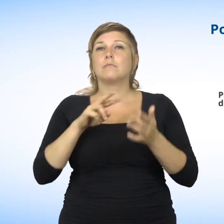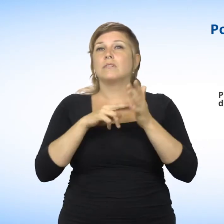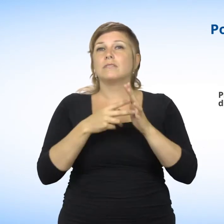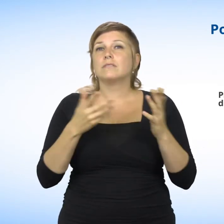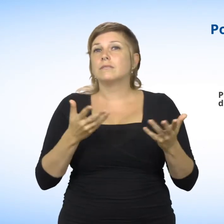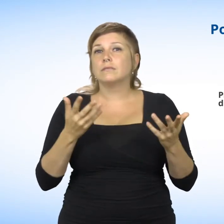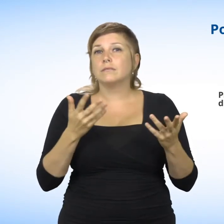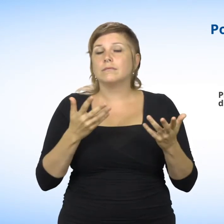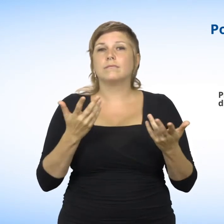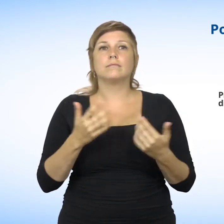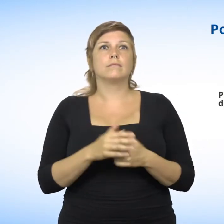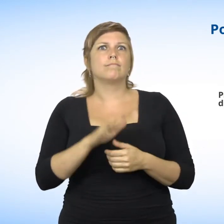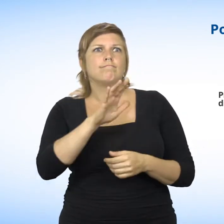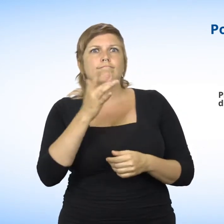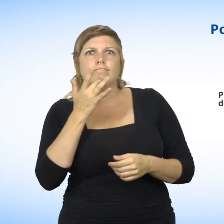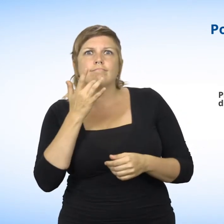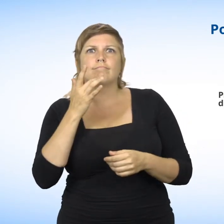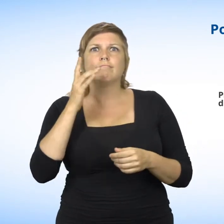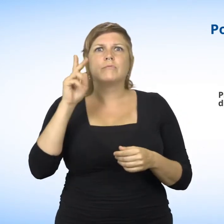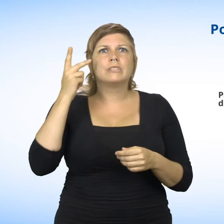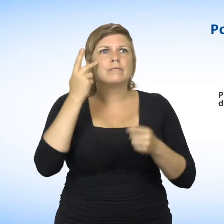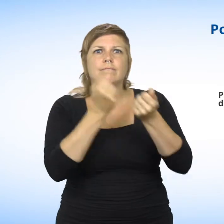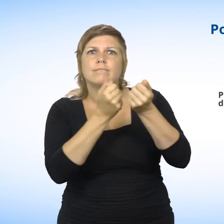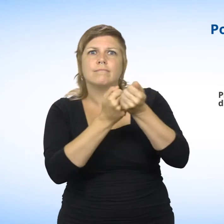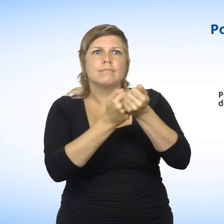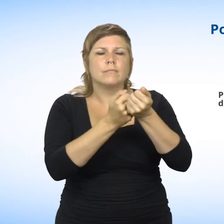This means that you cannot be treated differently because of your political convictions.